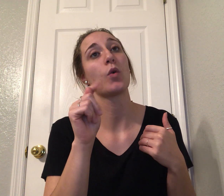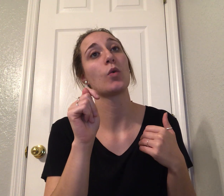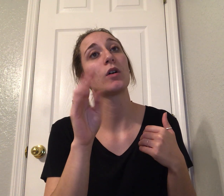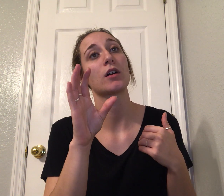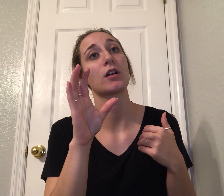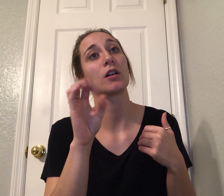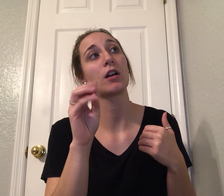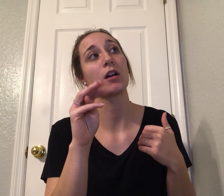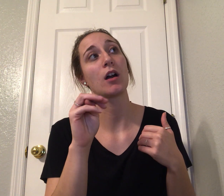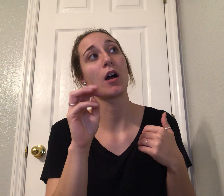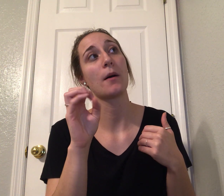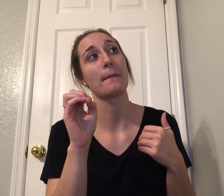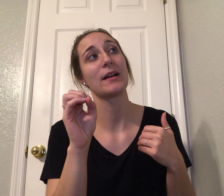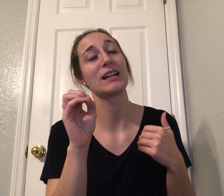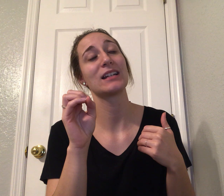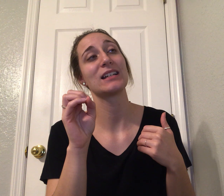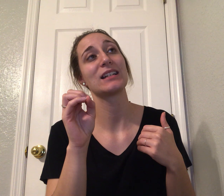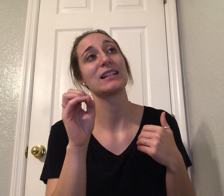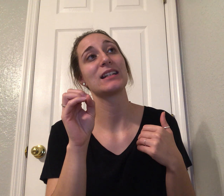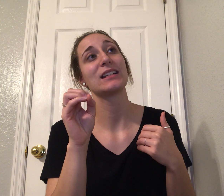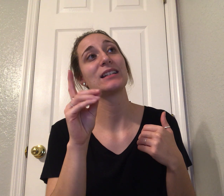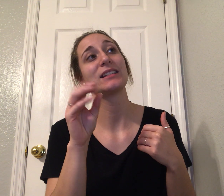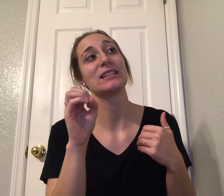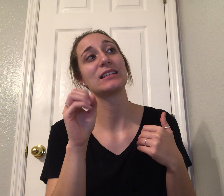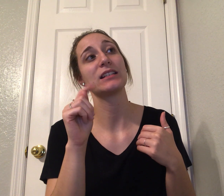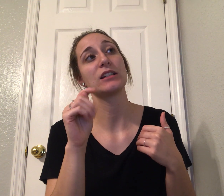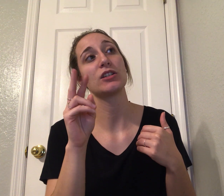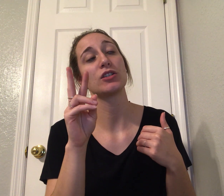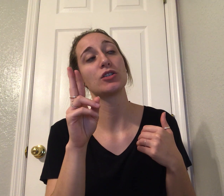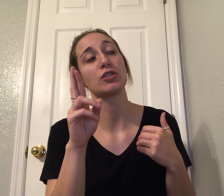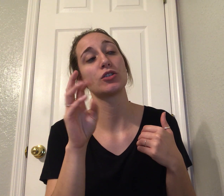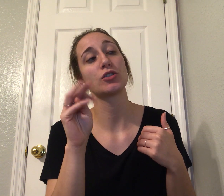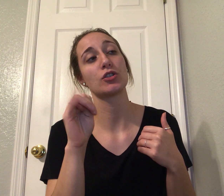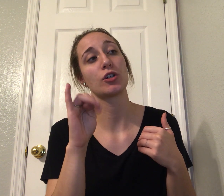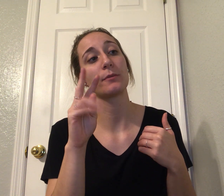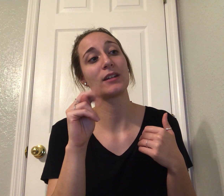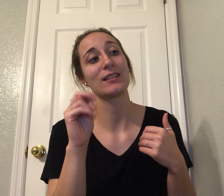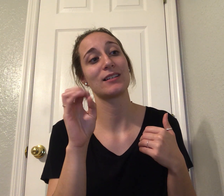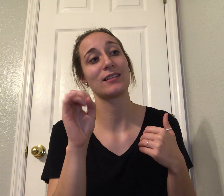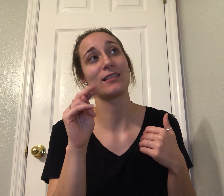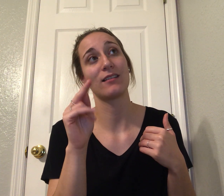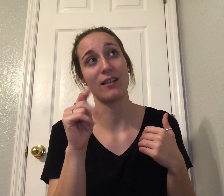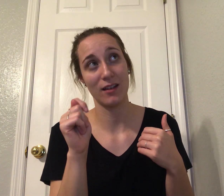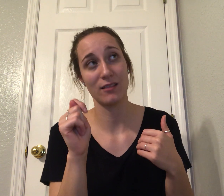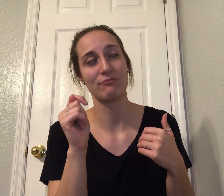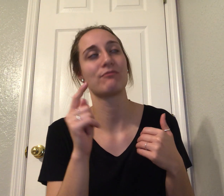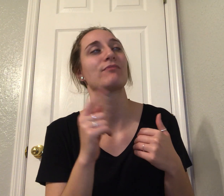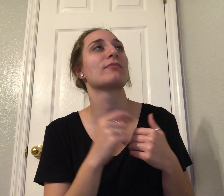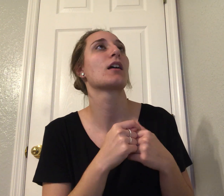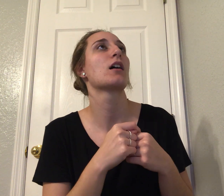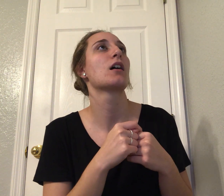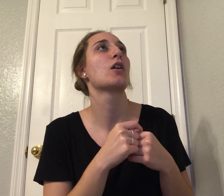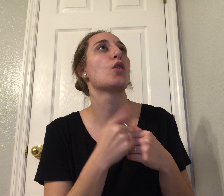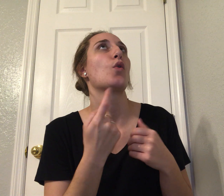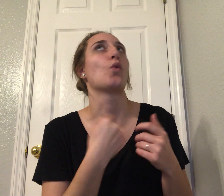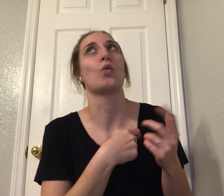events lining up. And of course, you can't know at this point whether elections are going to be so close